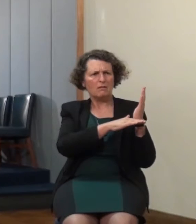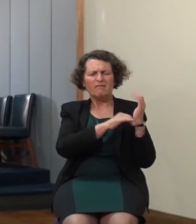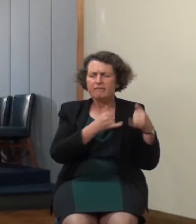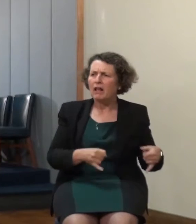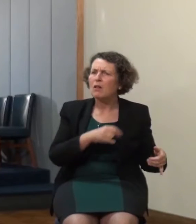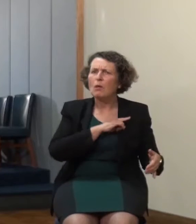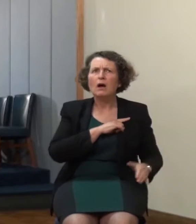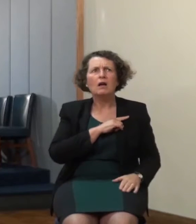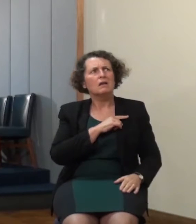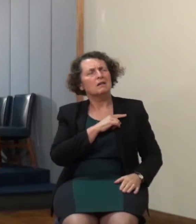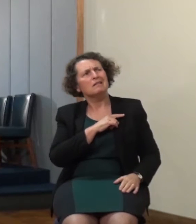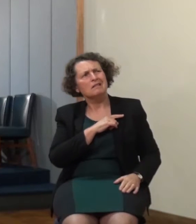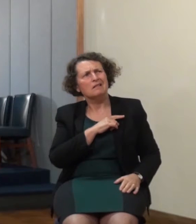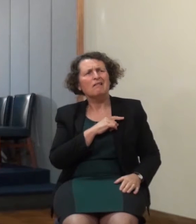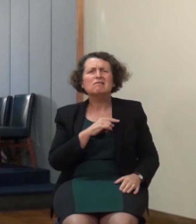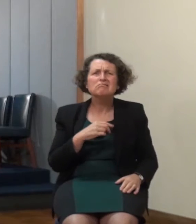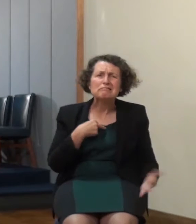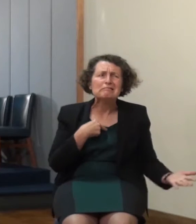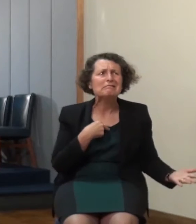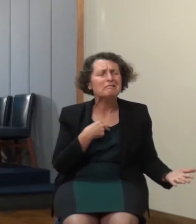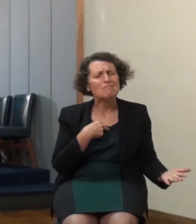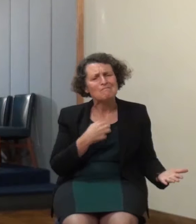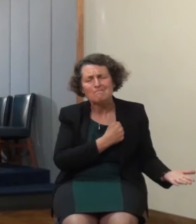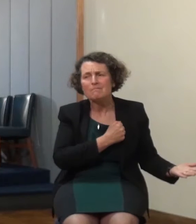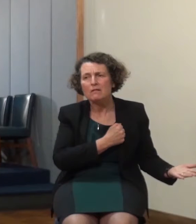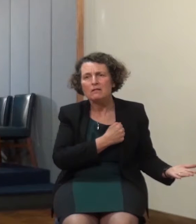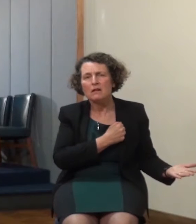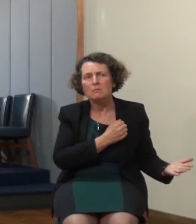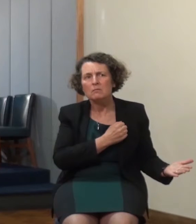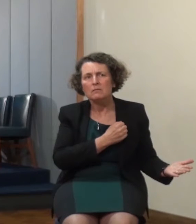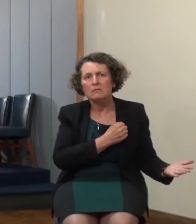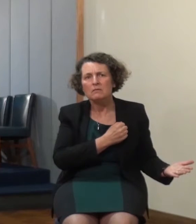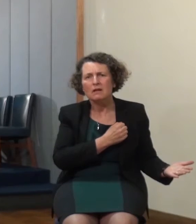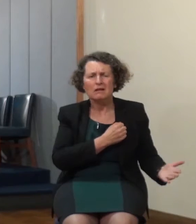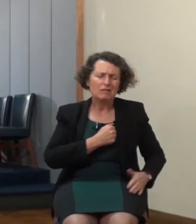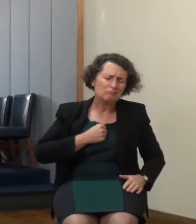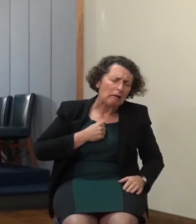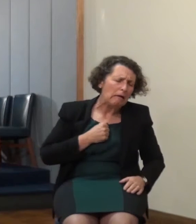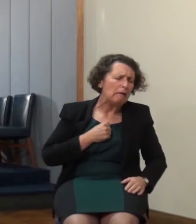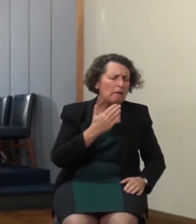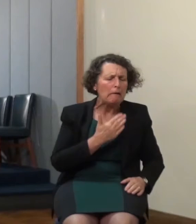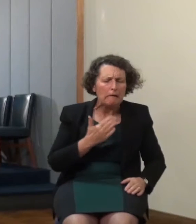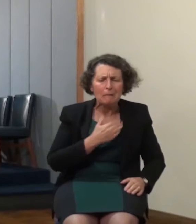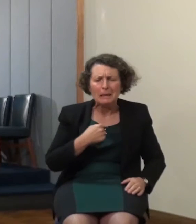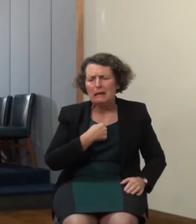ah but my great objective is to live for him no you feel sorry for yourself you feel very sore